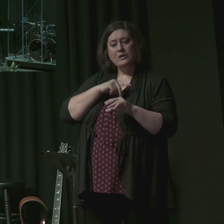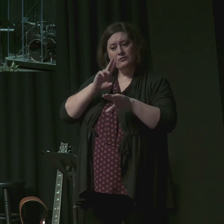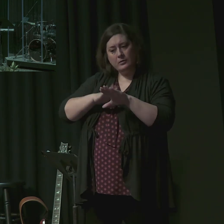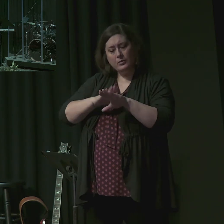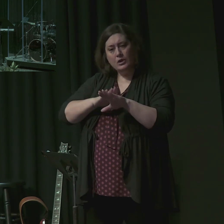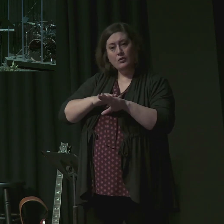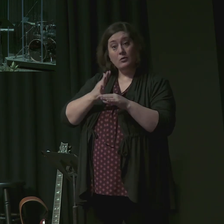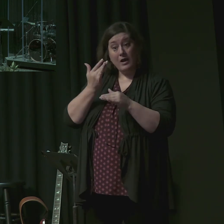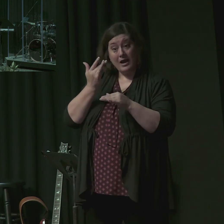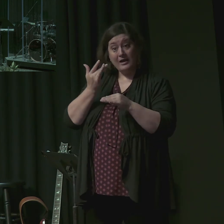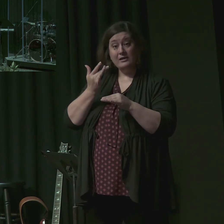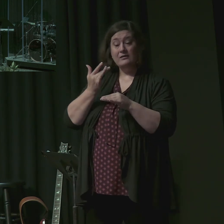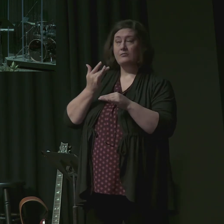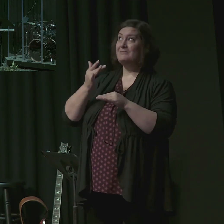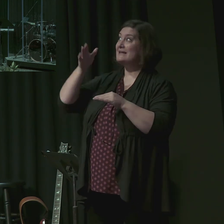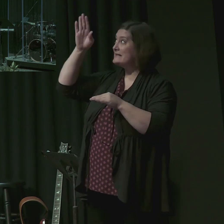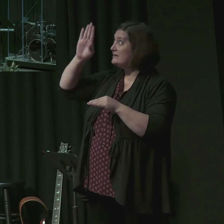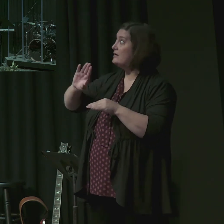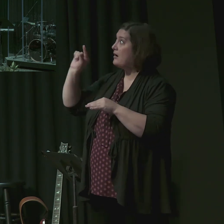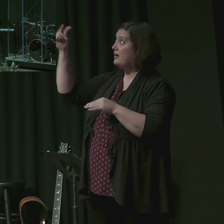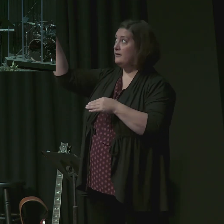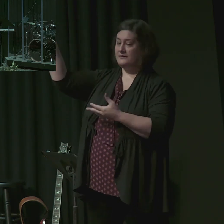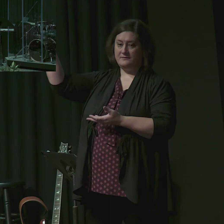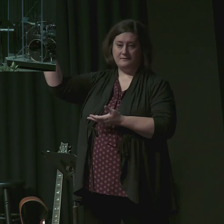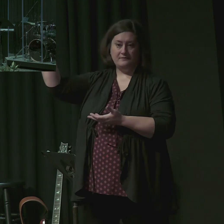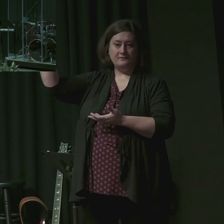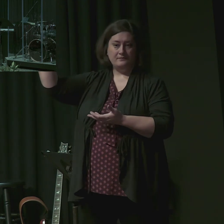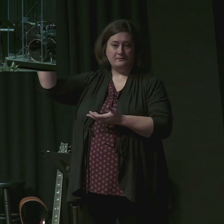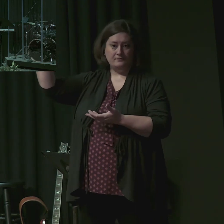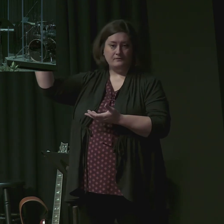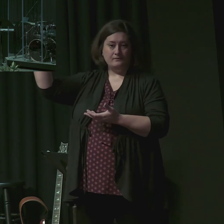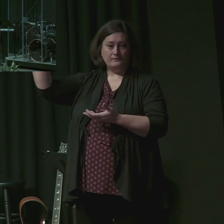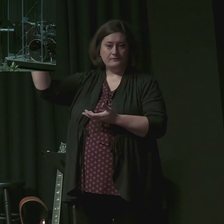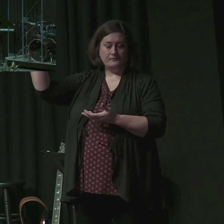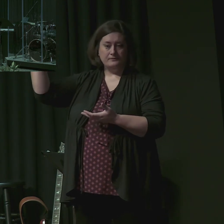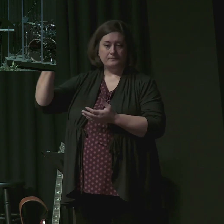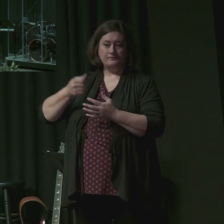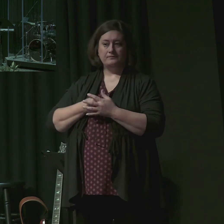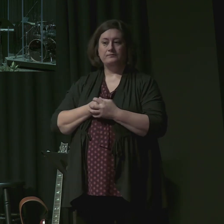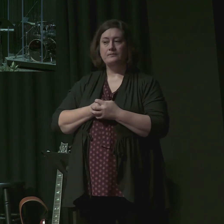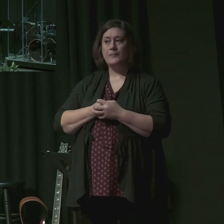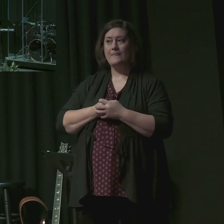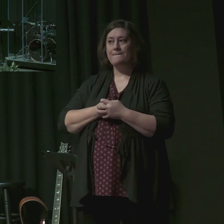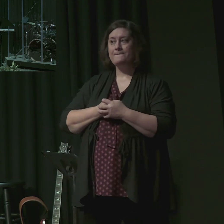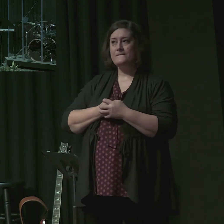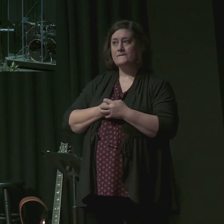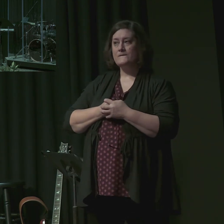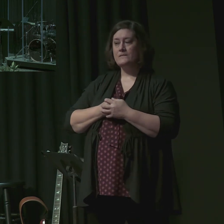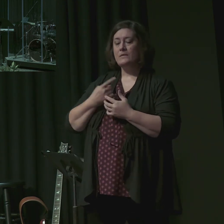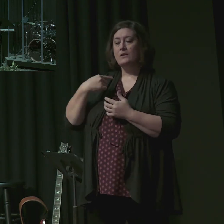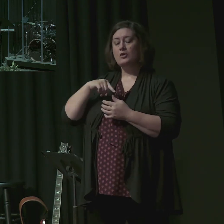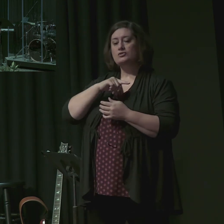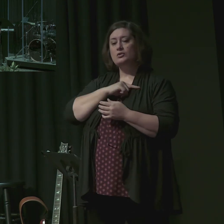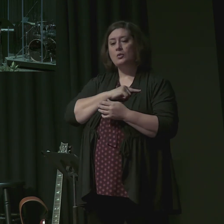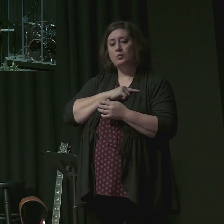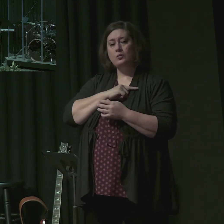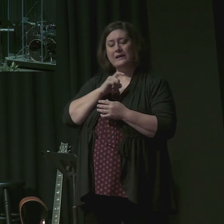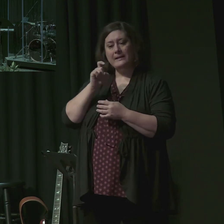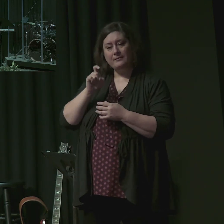We must reprove. We must rebuke in our preaching. Our preaching is to mete out an appropriate and just correction.